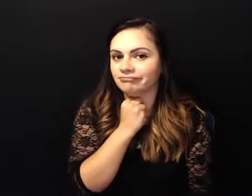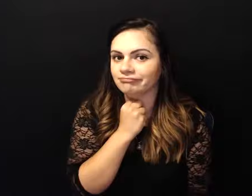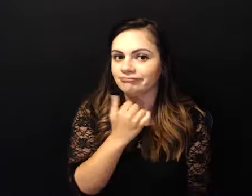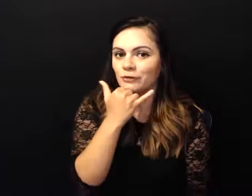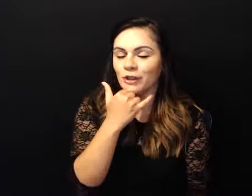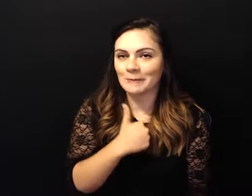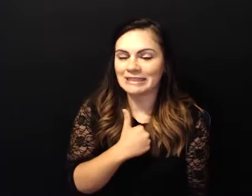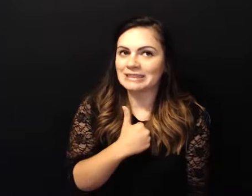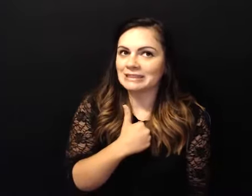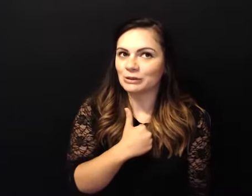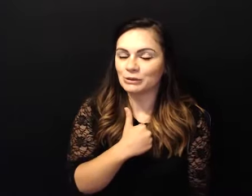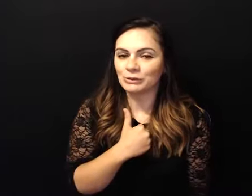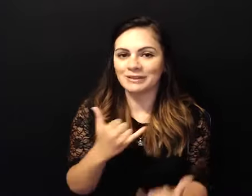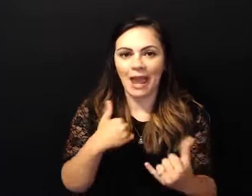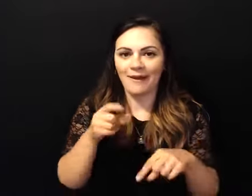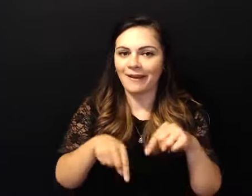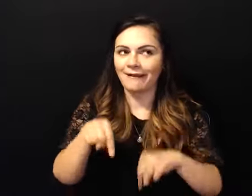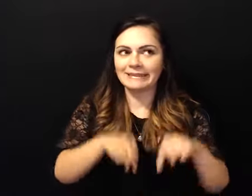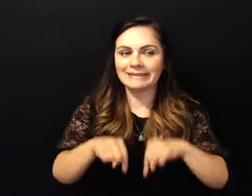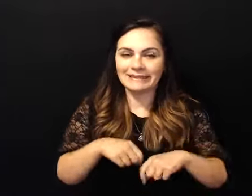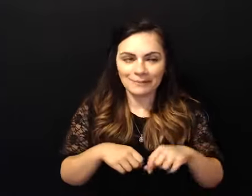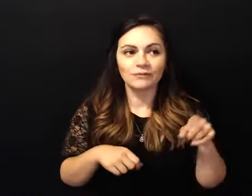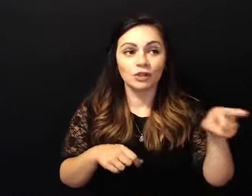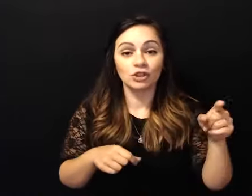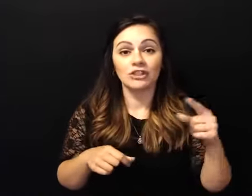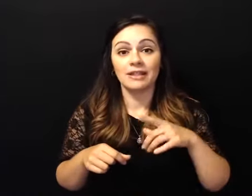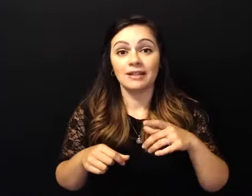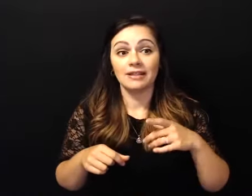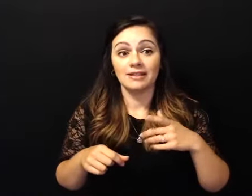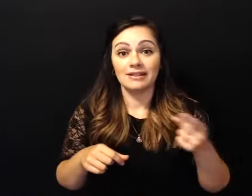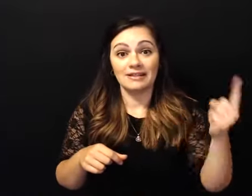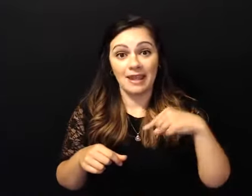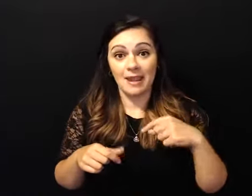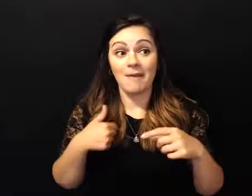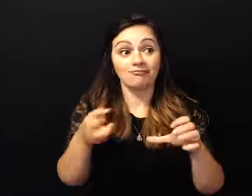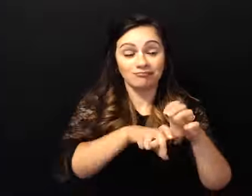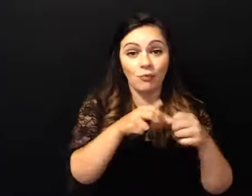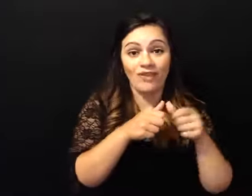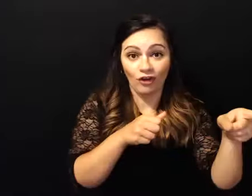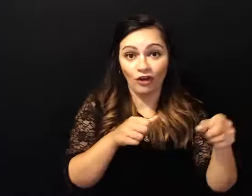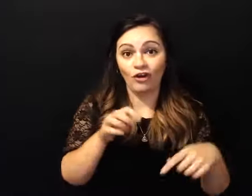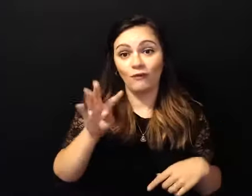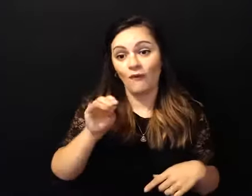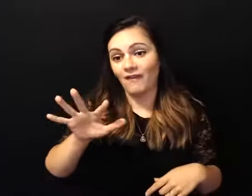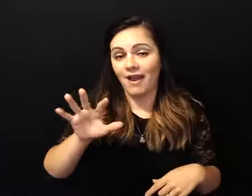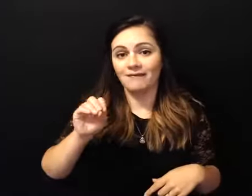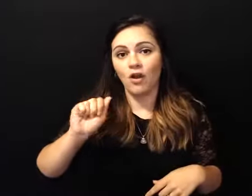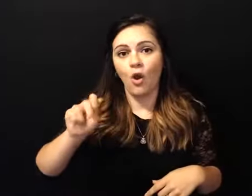up we went to 405 oak street with oak street which is a clubhouse in cincinnati and um we walked in